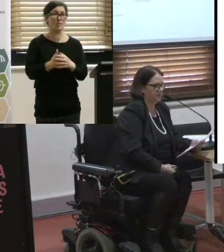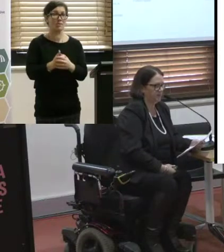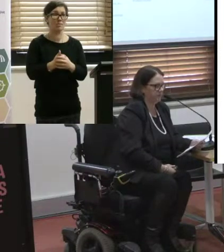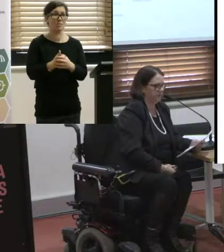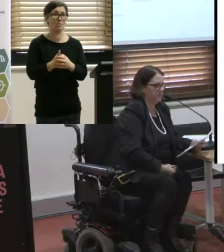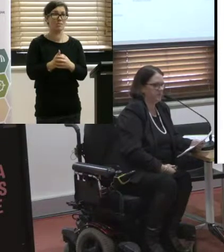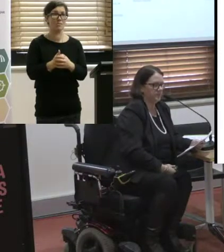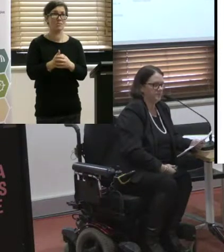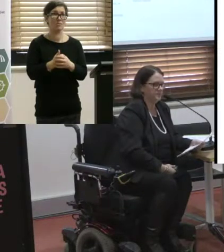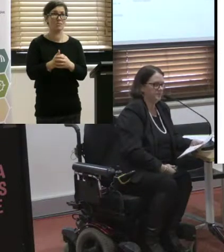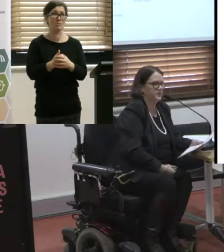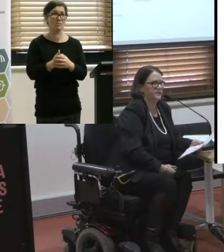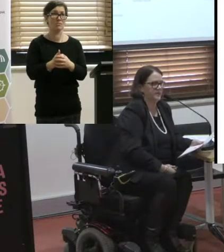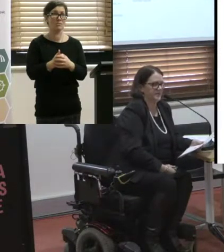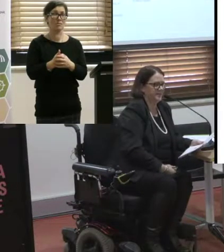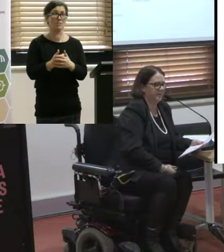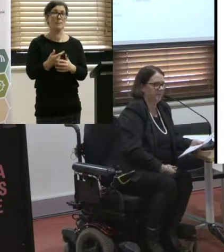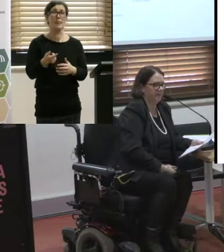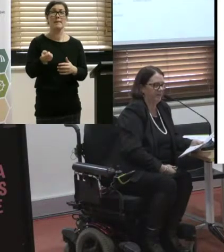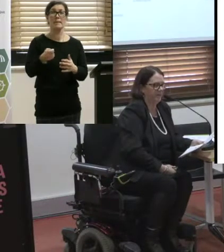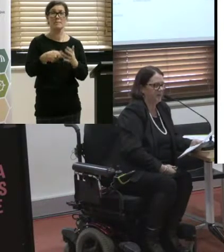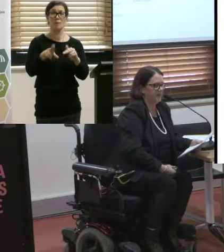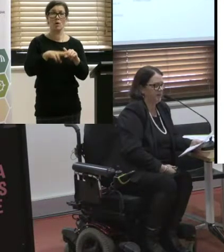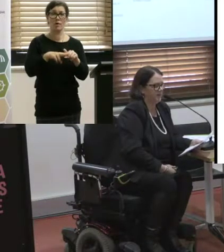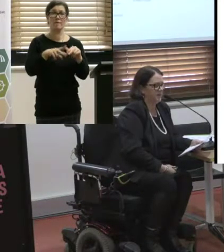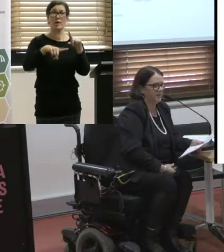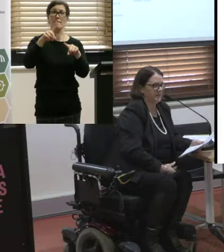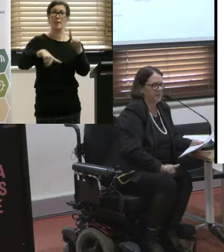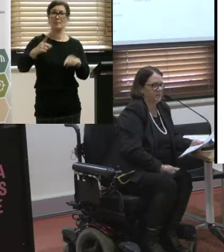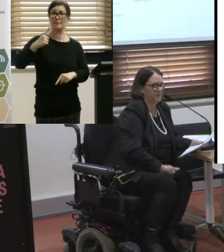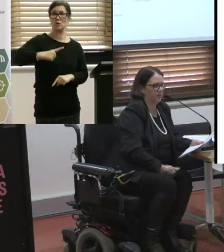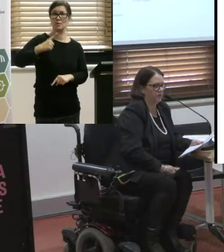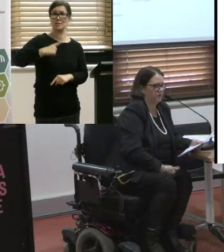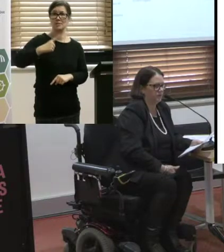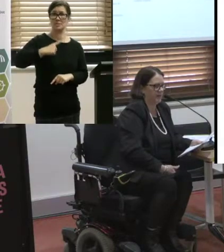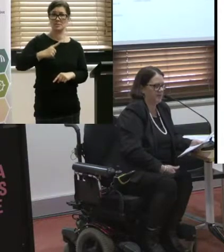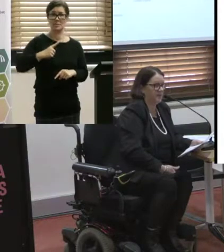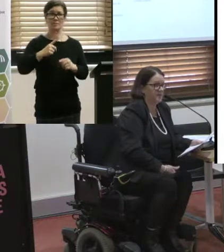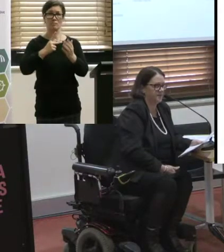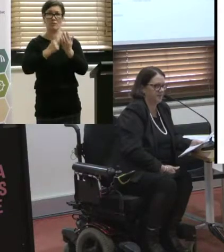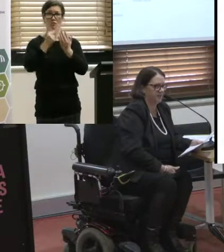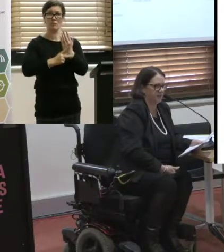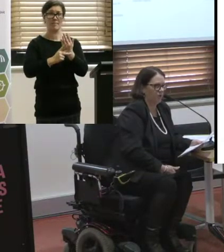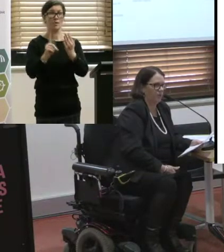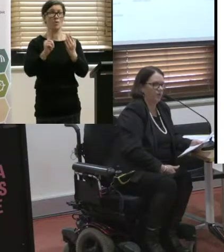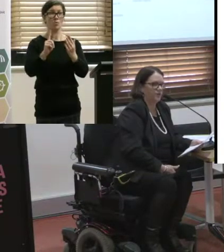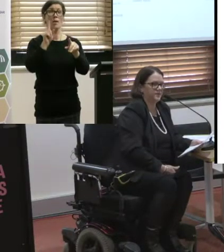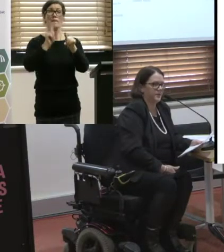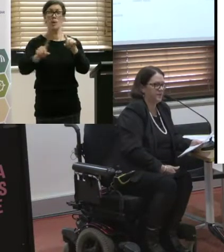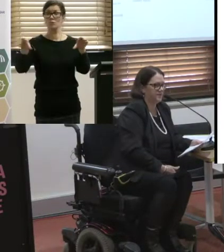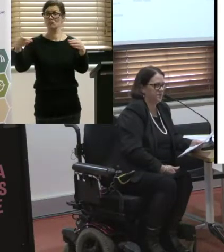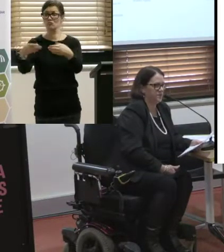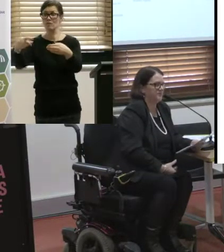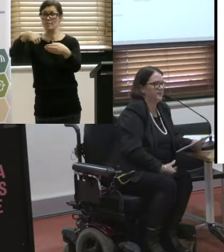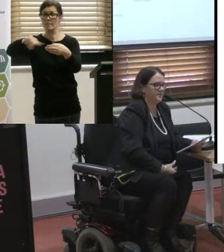the membership of the multi-purpose taxi program is mostly made up of seniors. Although